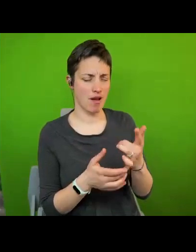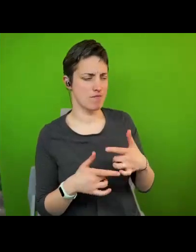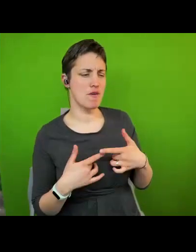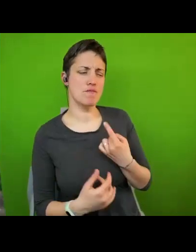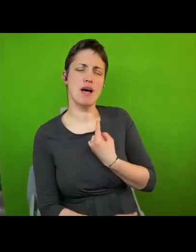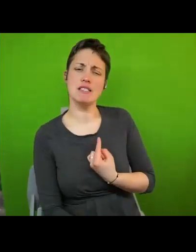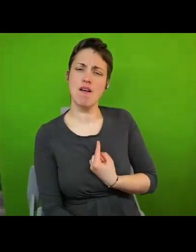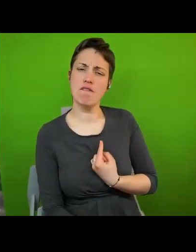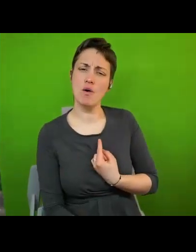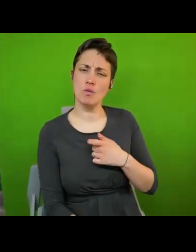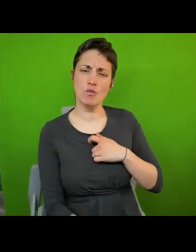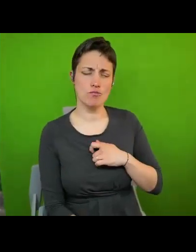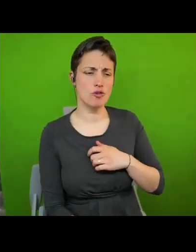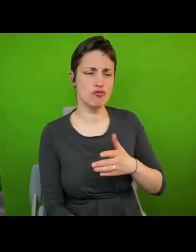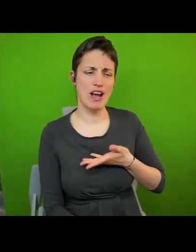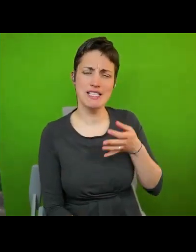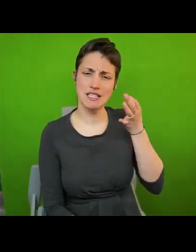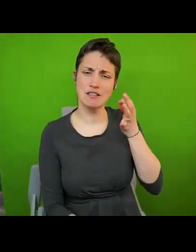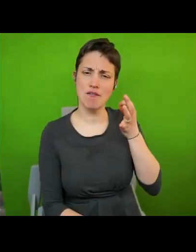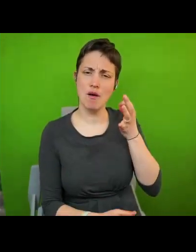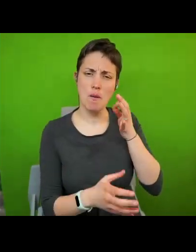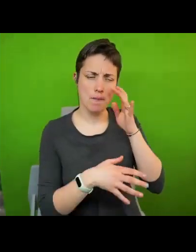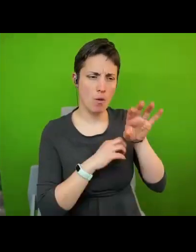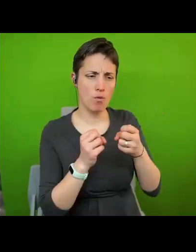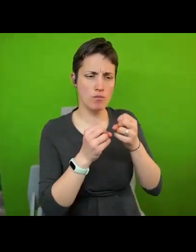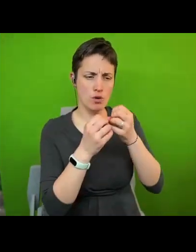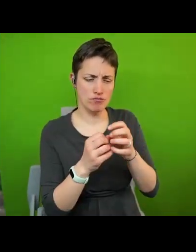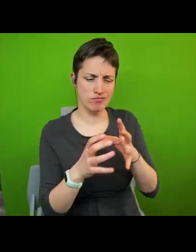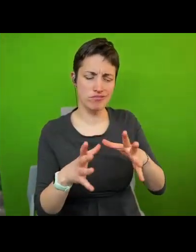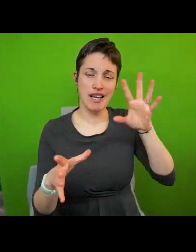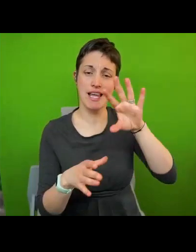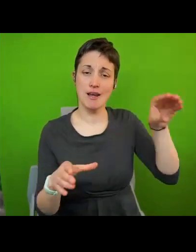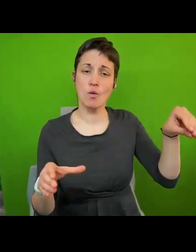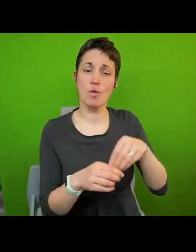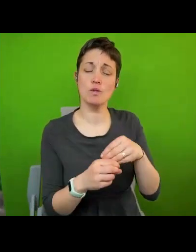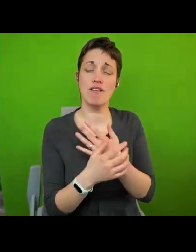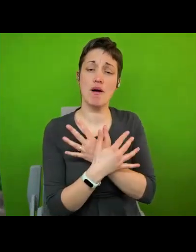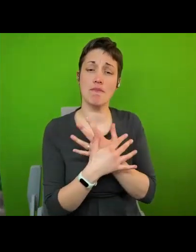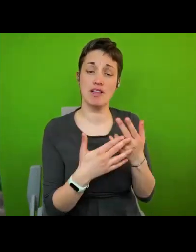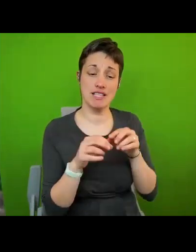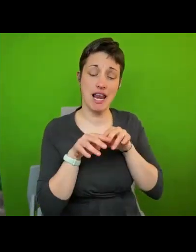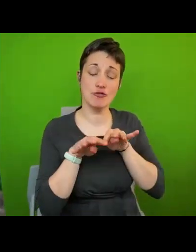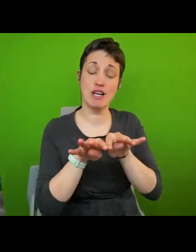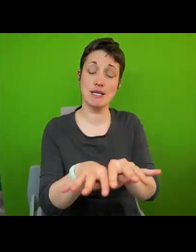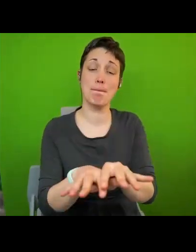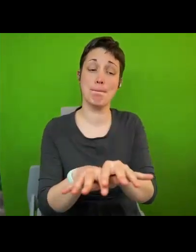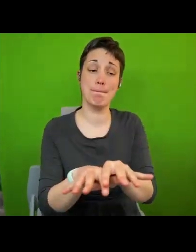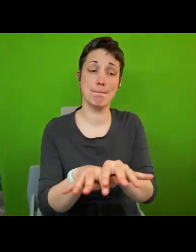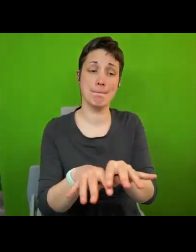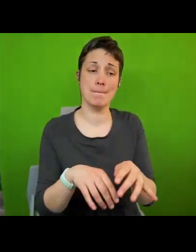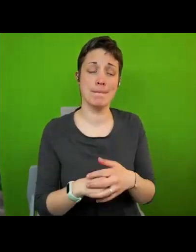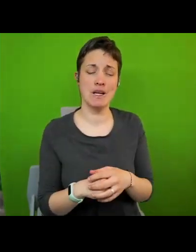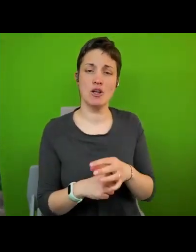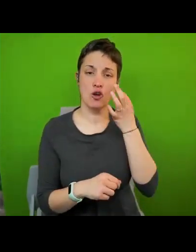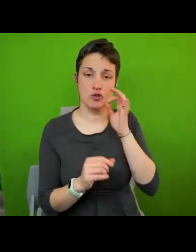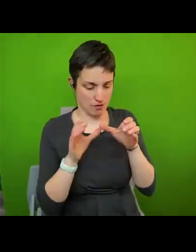of what one would call inclusive multilateralism and of global cooperation that goes beyond the nation state that